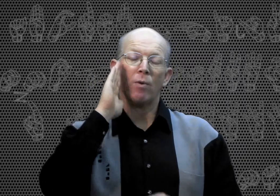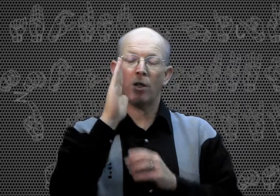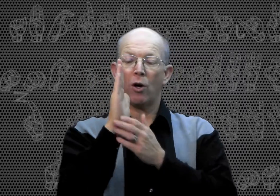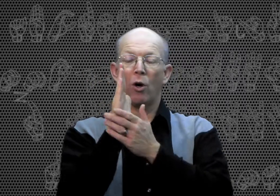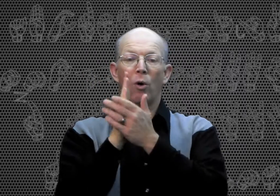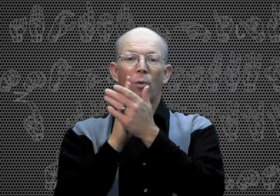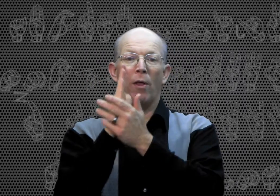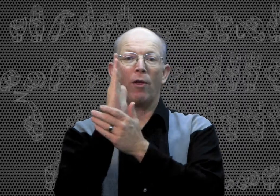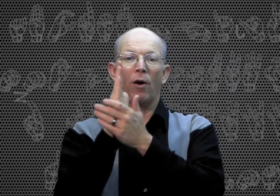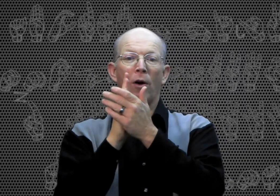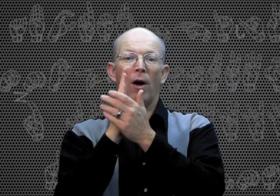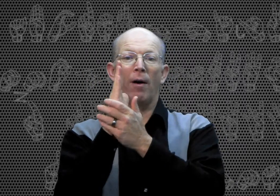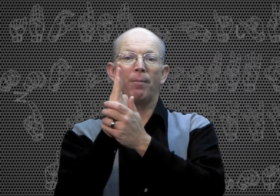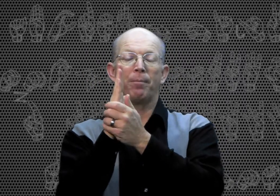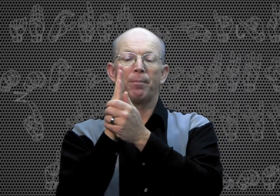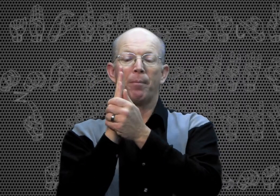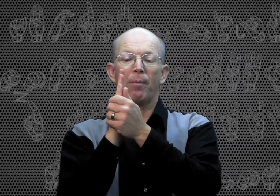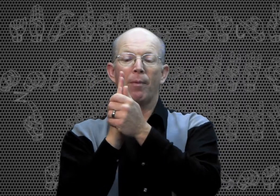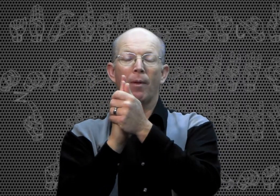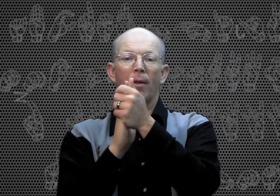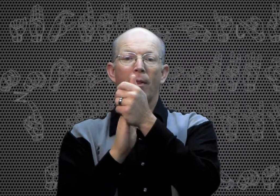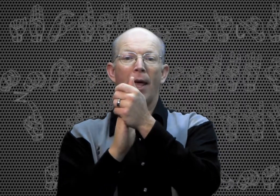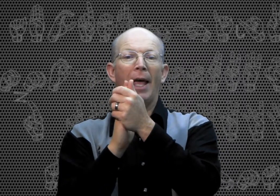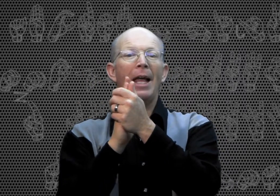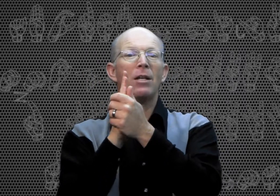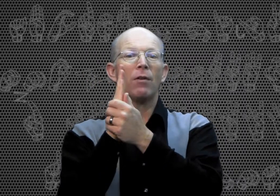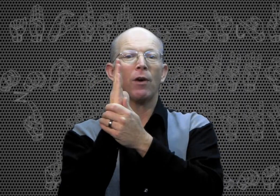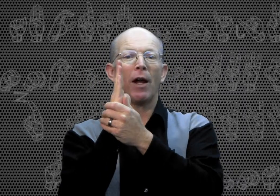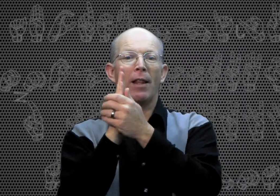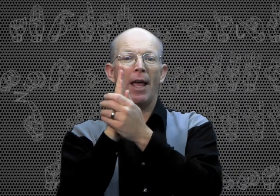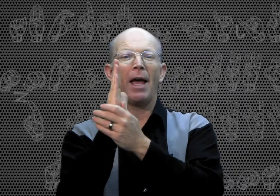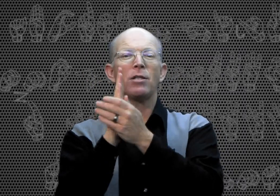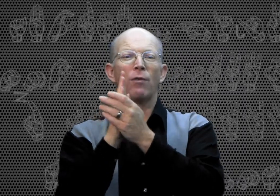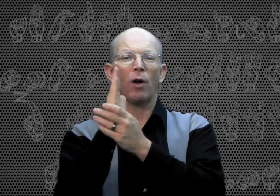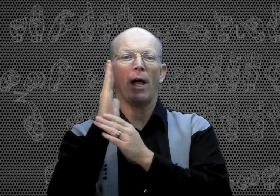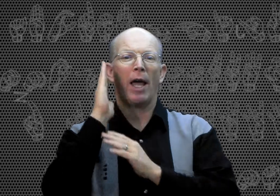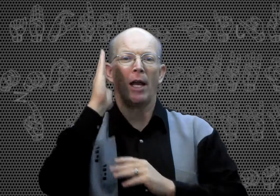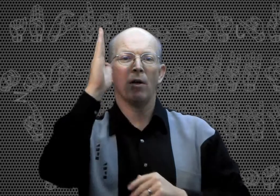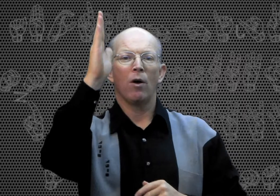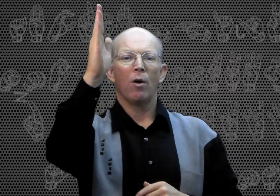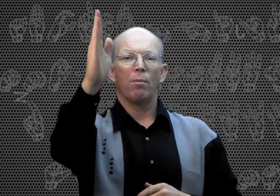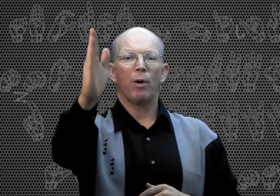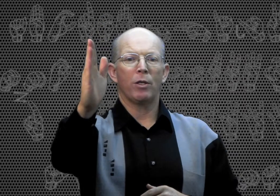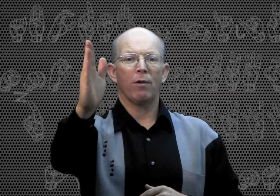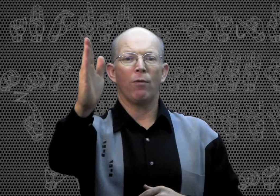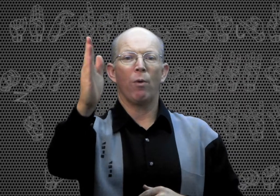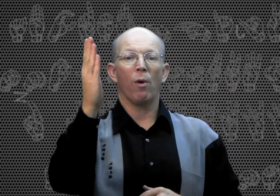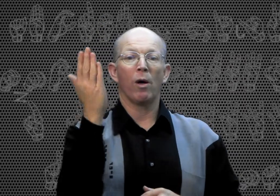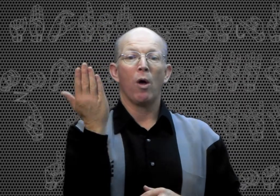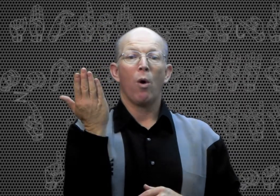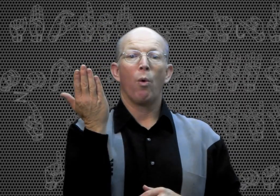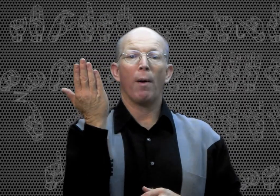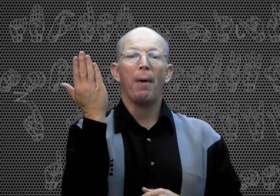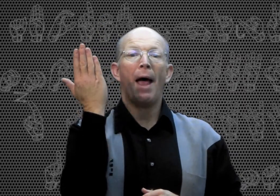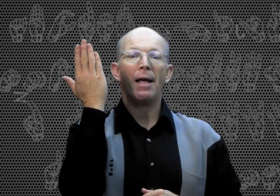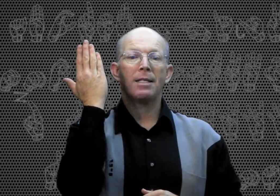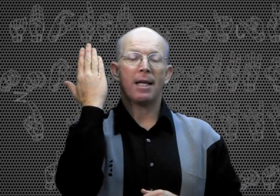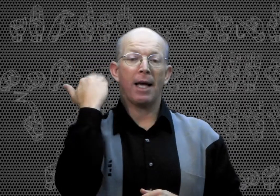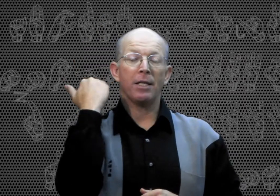with your, with your, the end of your hand, the edge of your hand, pushing forward. Where past tense,